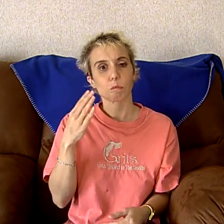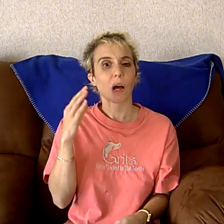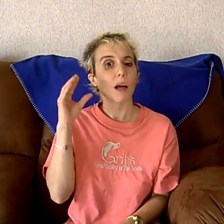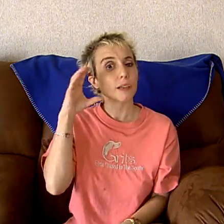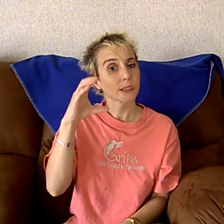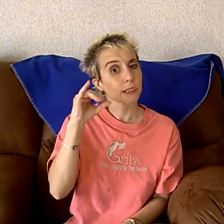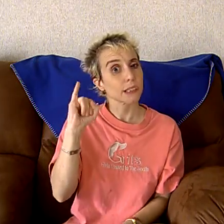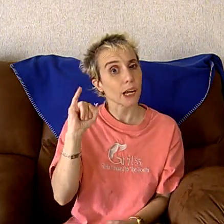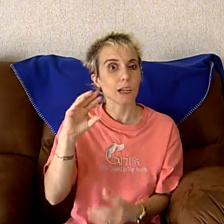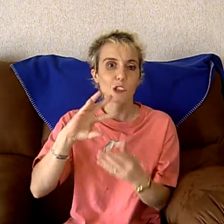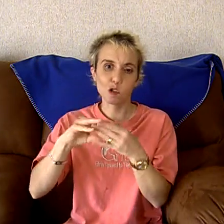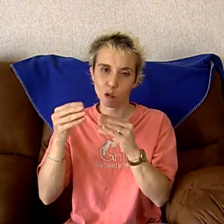my sea guy story.